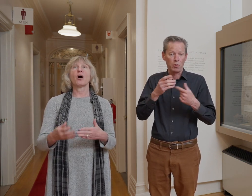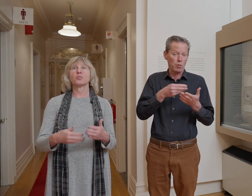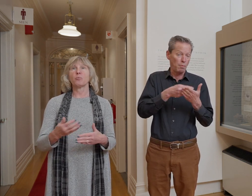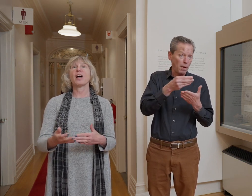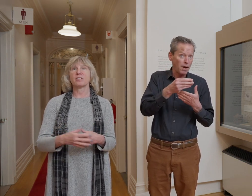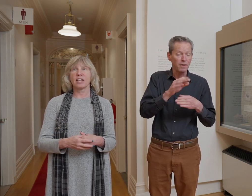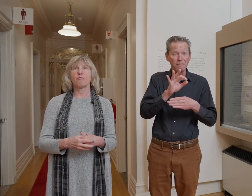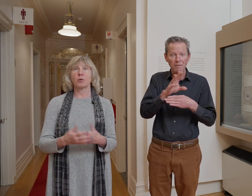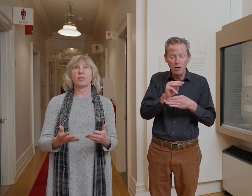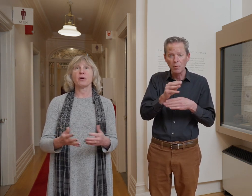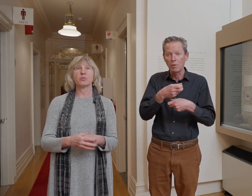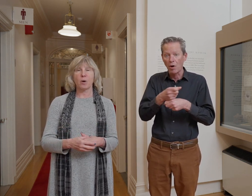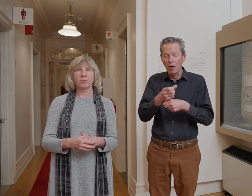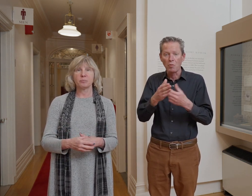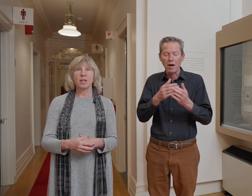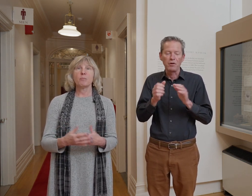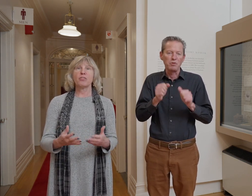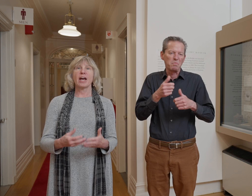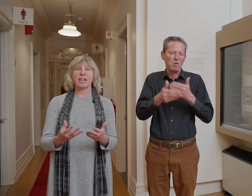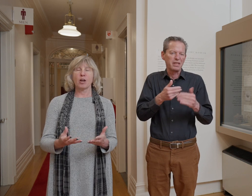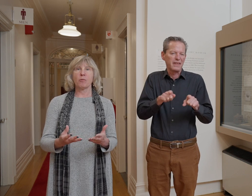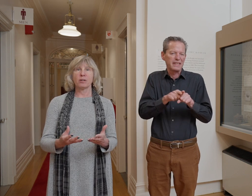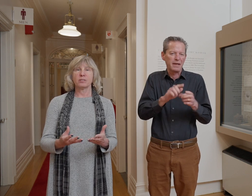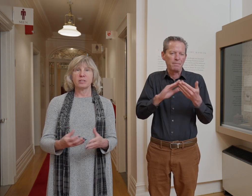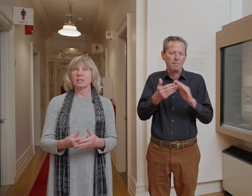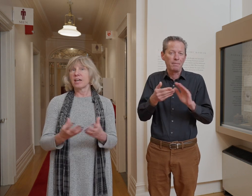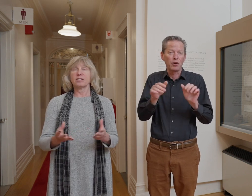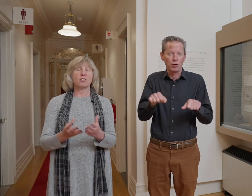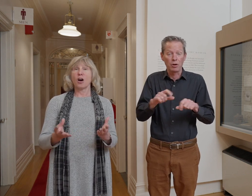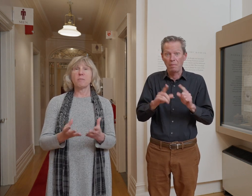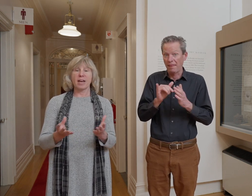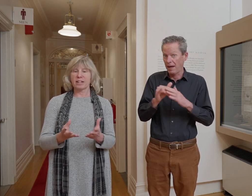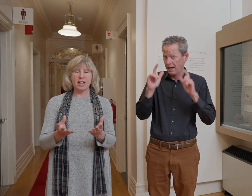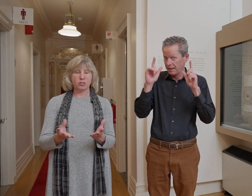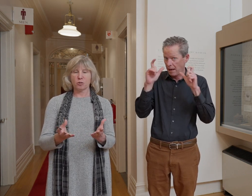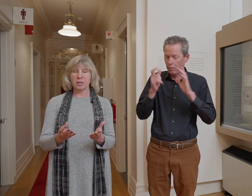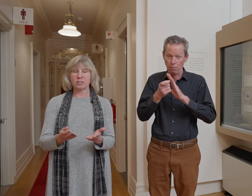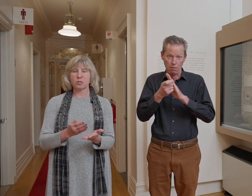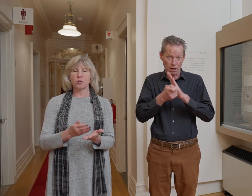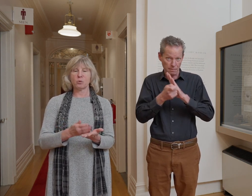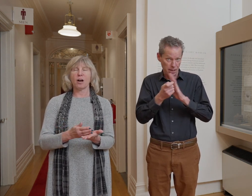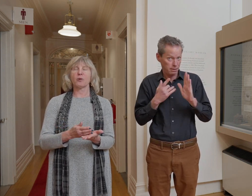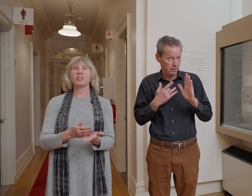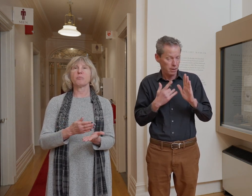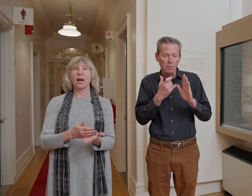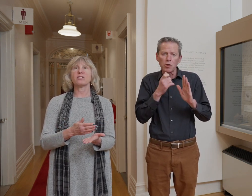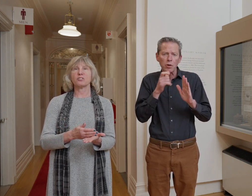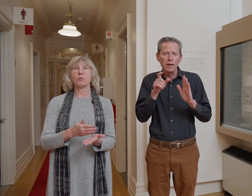also process that film there as well. But that camera and its automatic nature, because you no longer had to process your